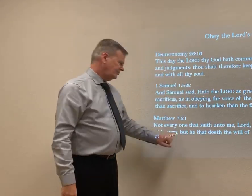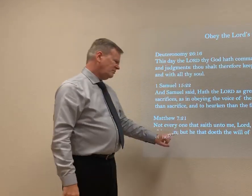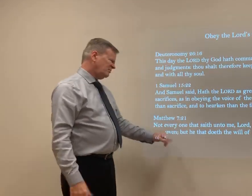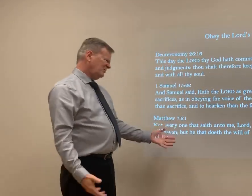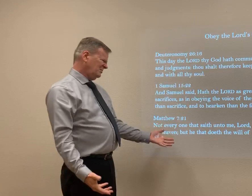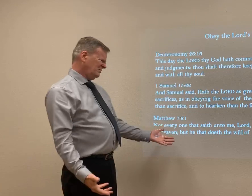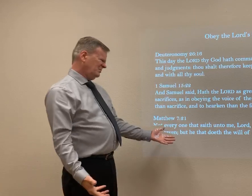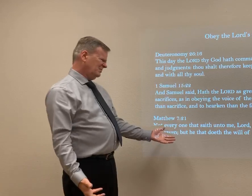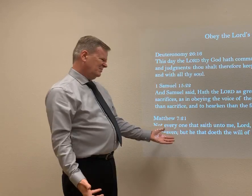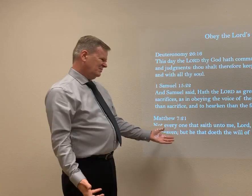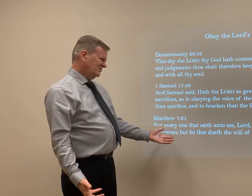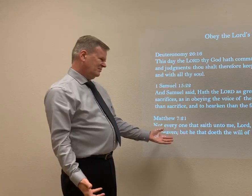Where was I at?